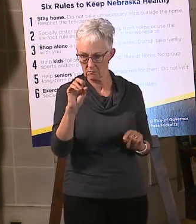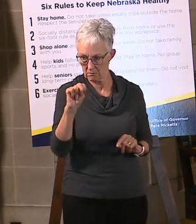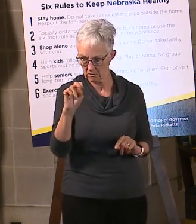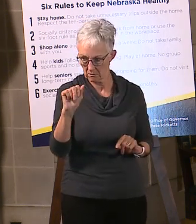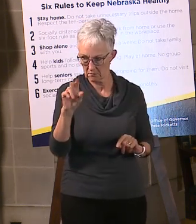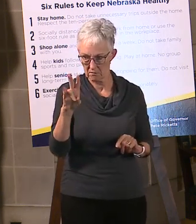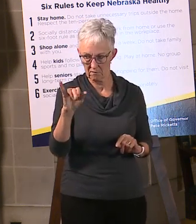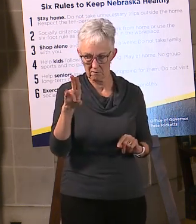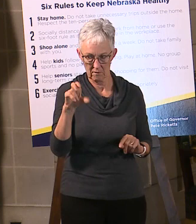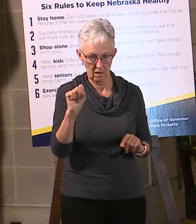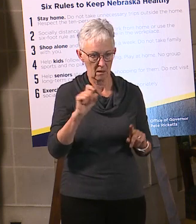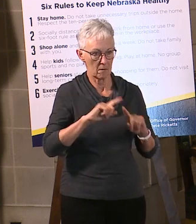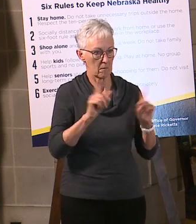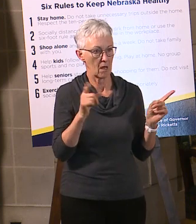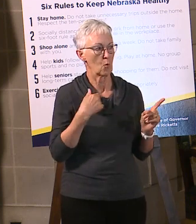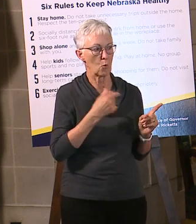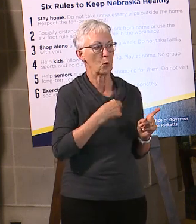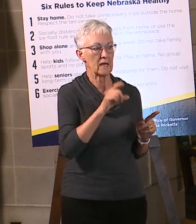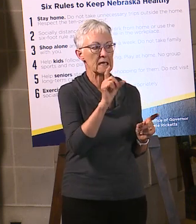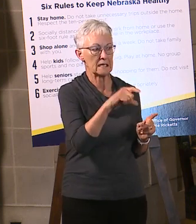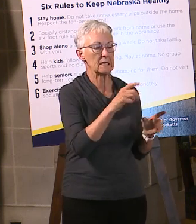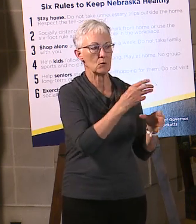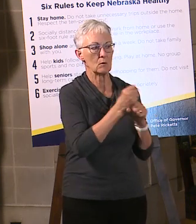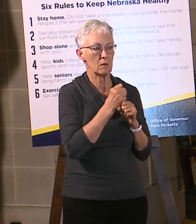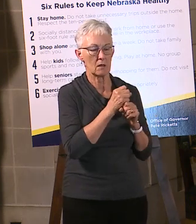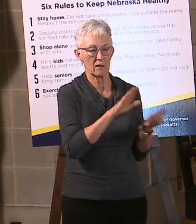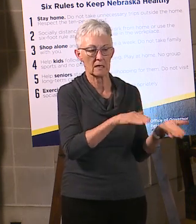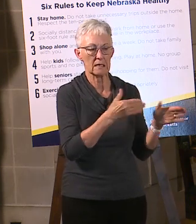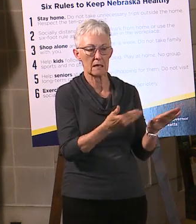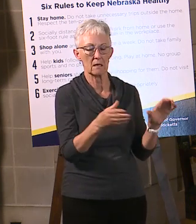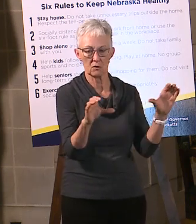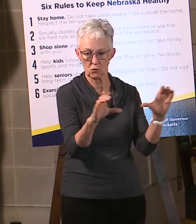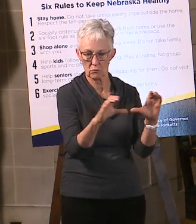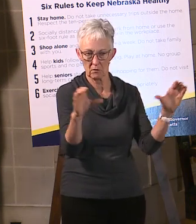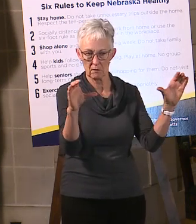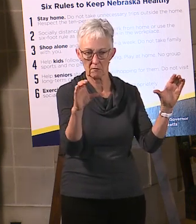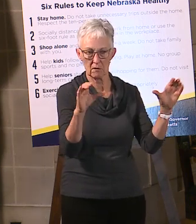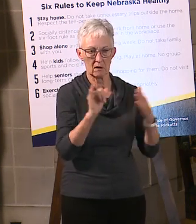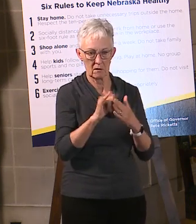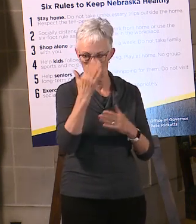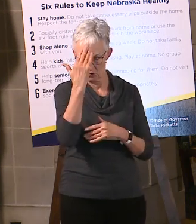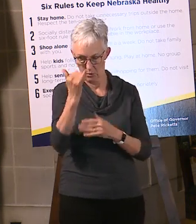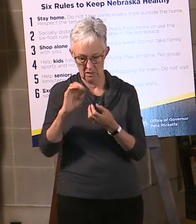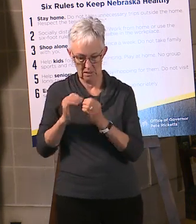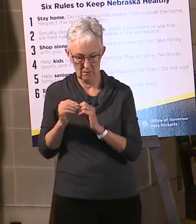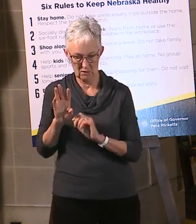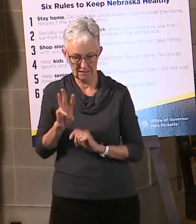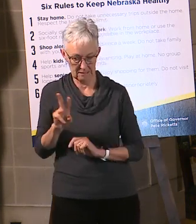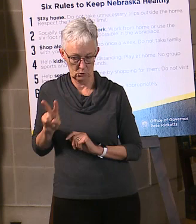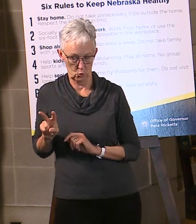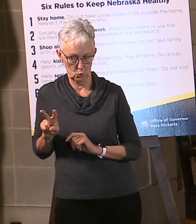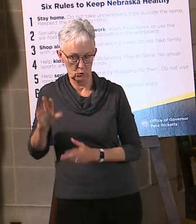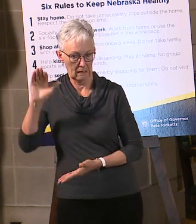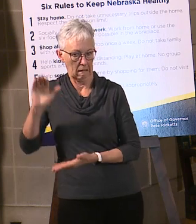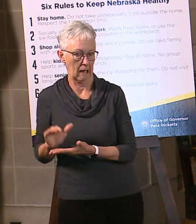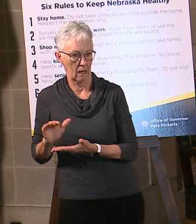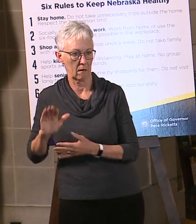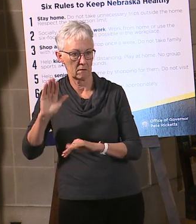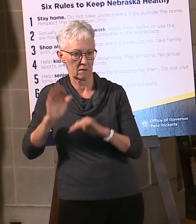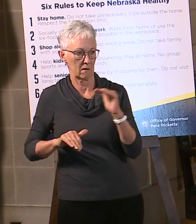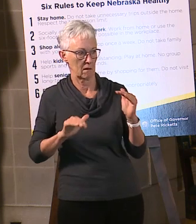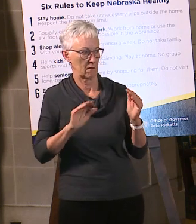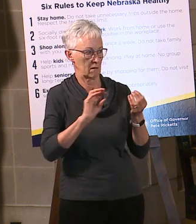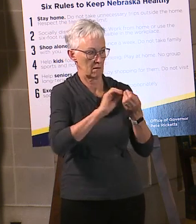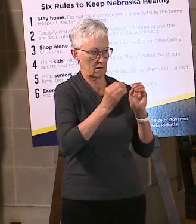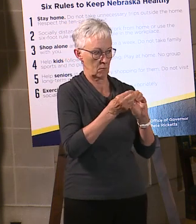the, get the death certificate and get that verified. And so that's why this number 62 is lower than what I was talking about last week. So, and that number hasn't